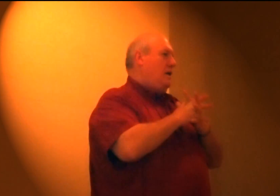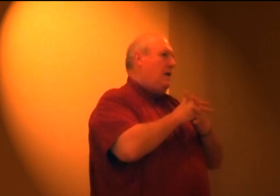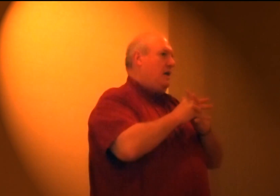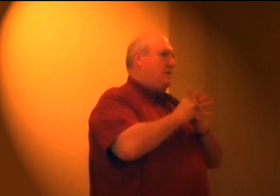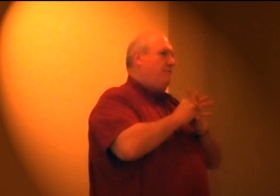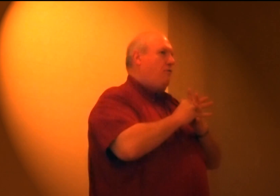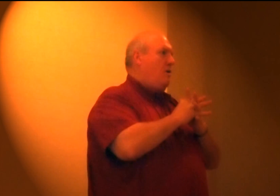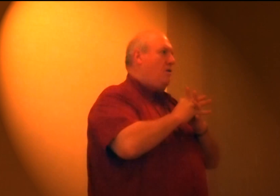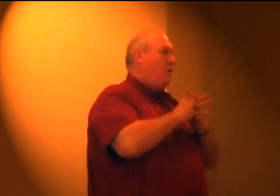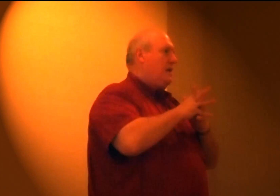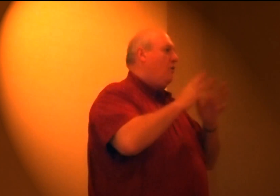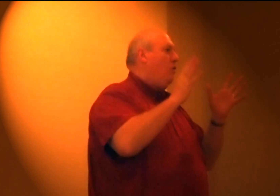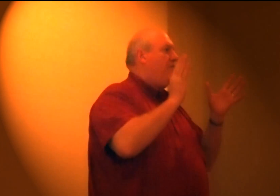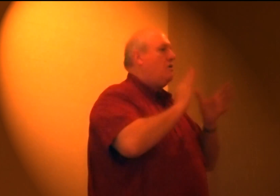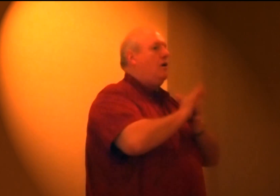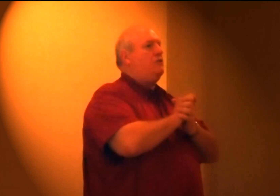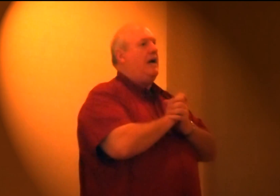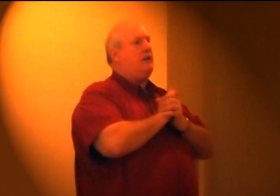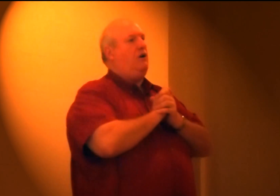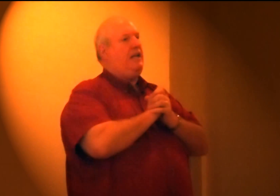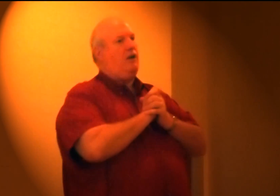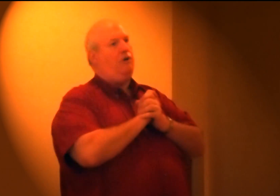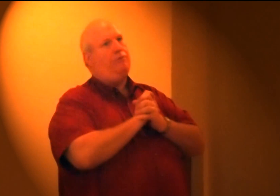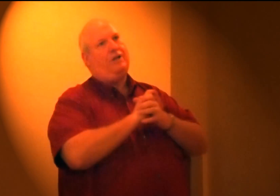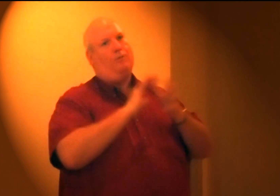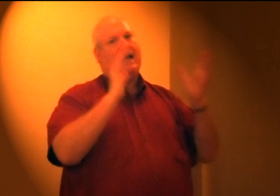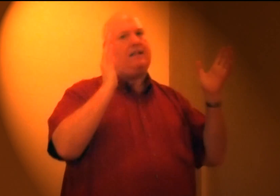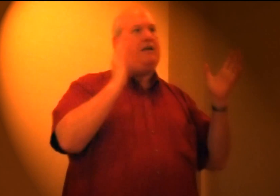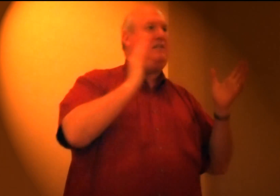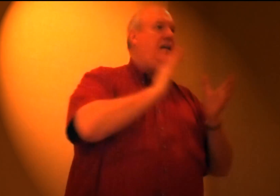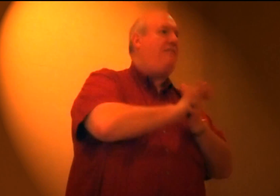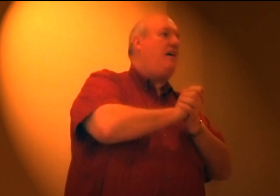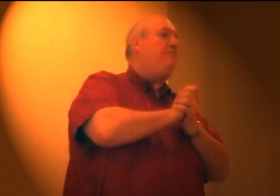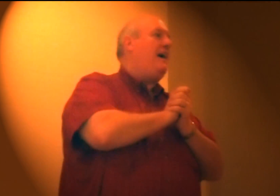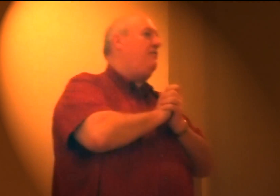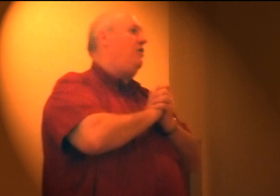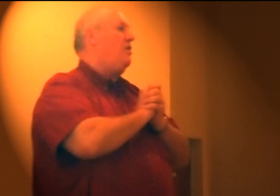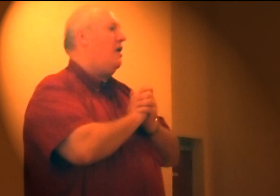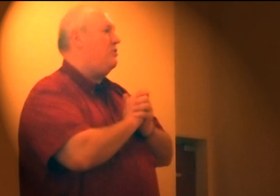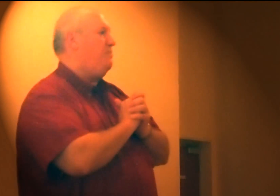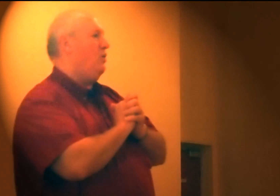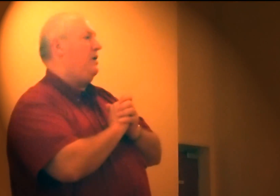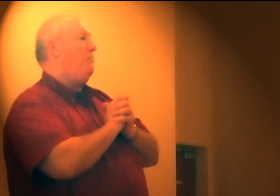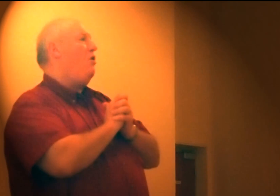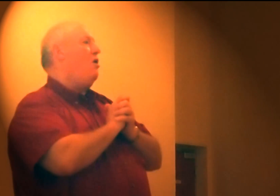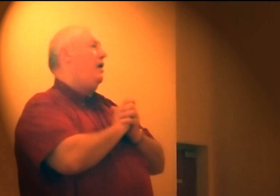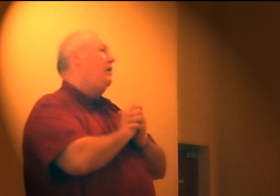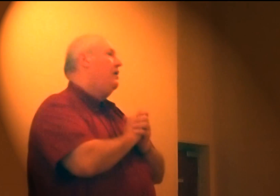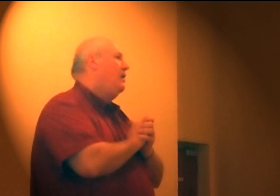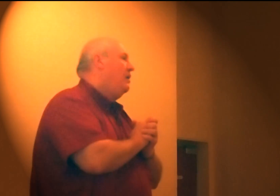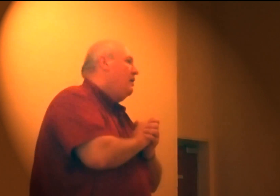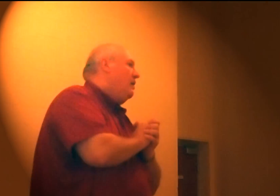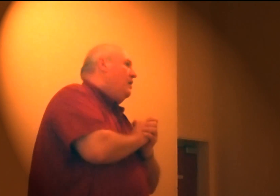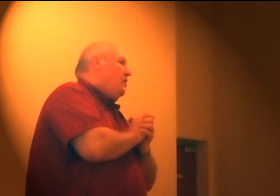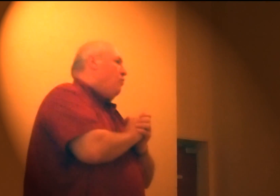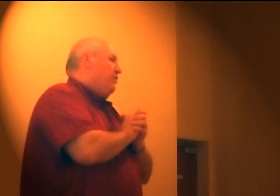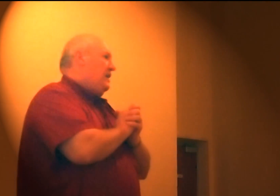is a farmer would get a hold of a contractor to go you know back then he'd say i've got 500 build me a pond